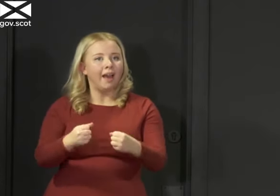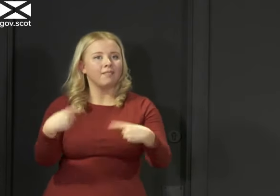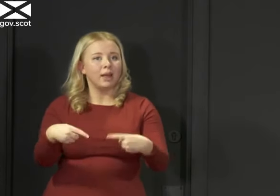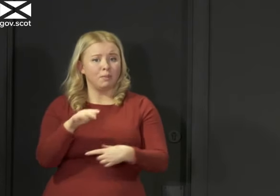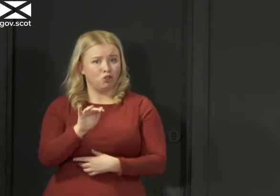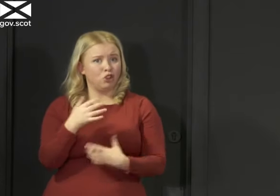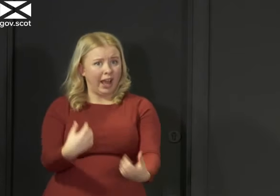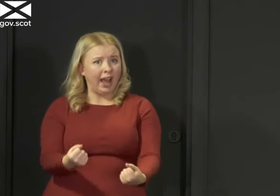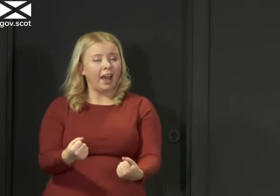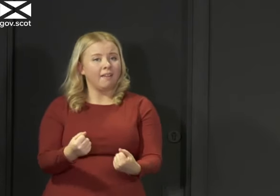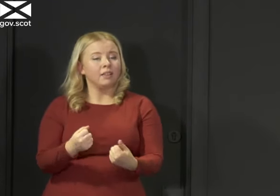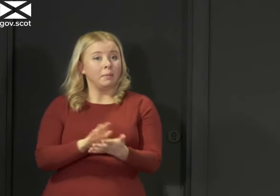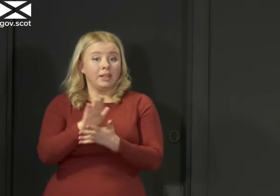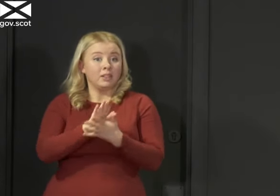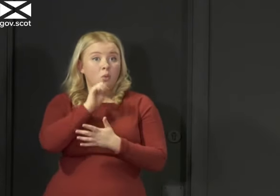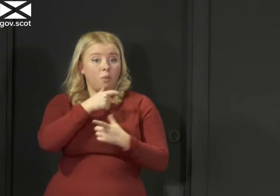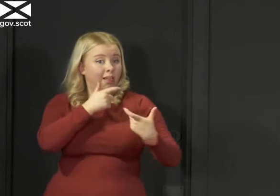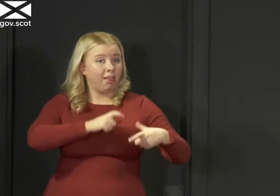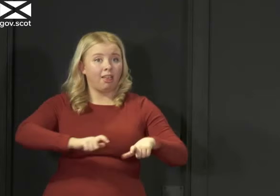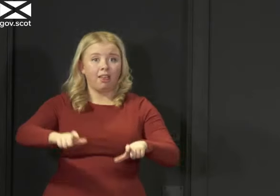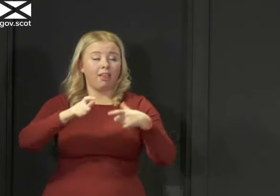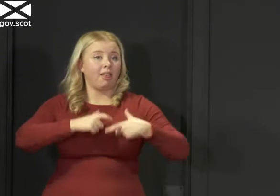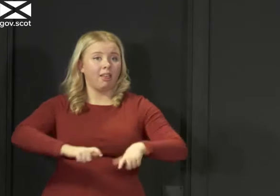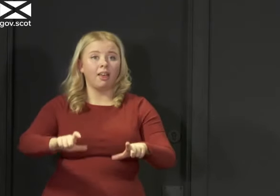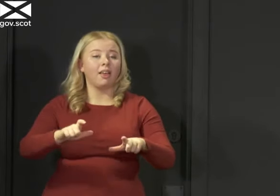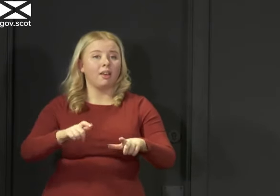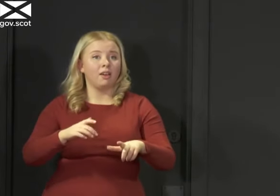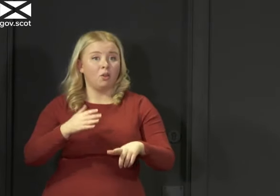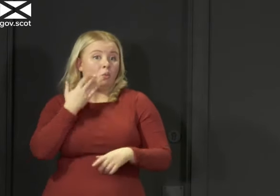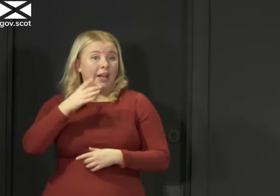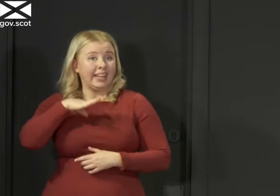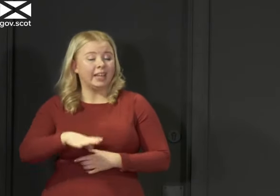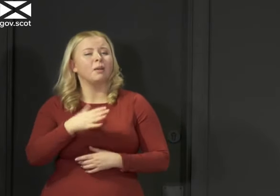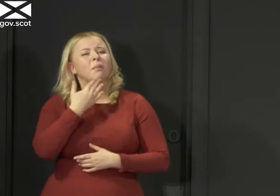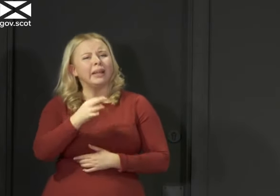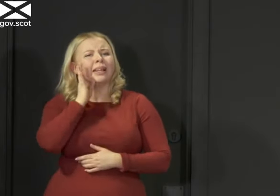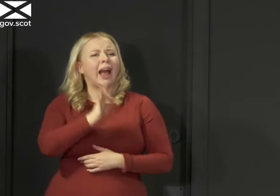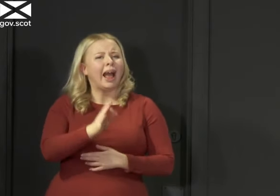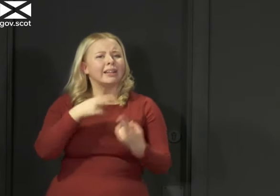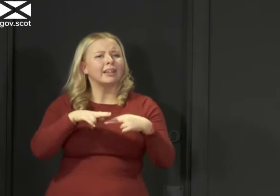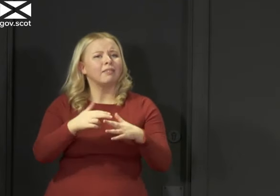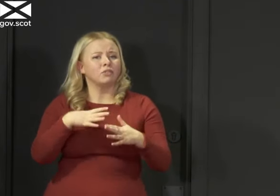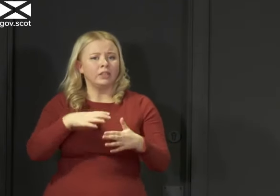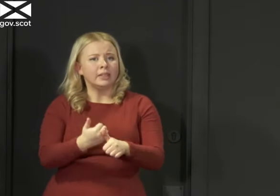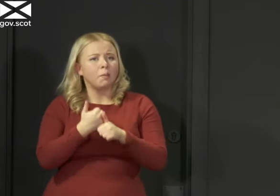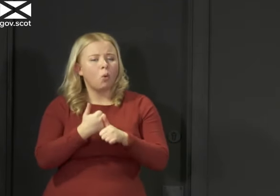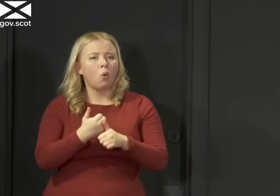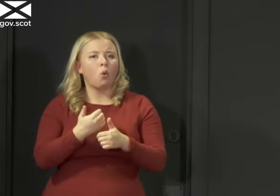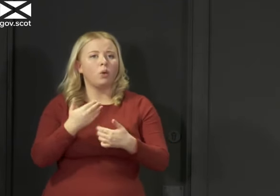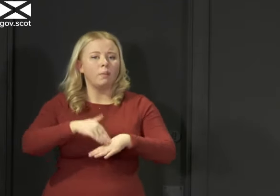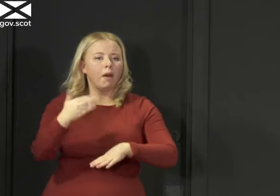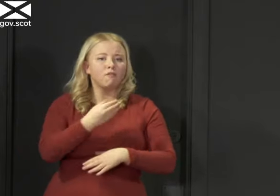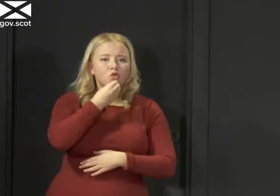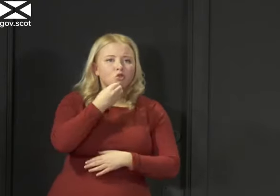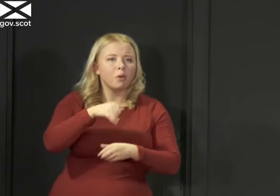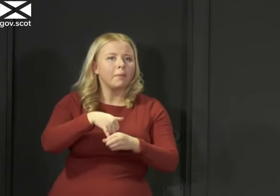support will be available for as long as it is needed. Please ask for that support if you need it, whether it's food and medication